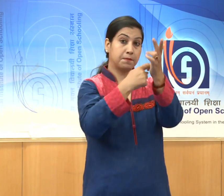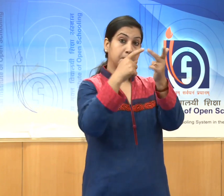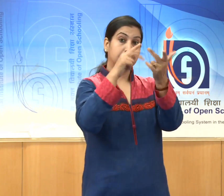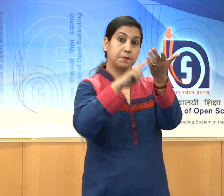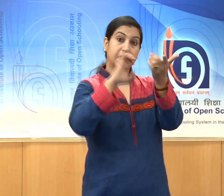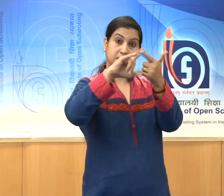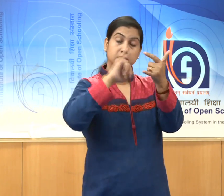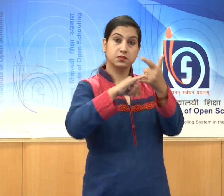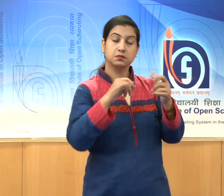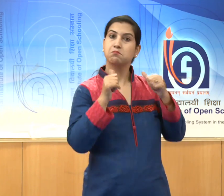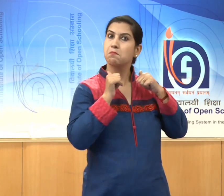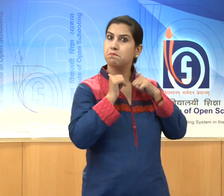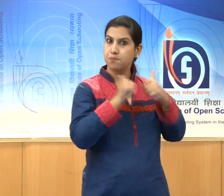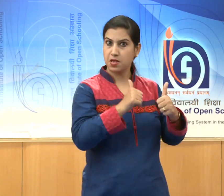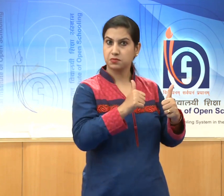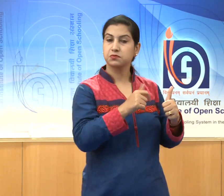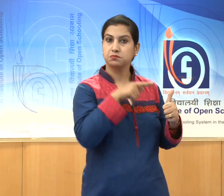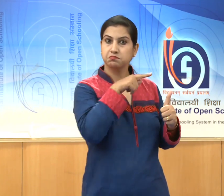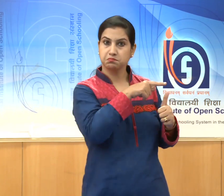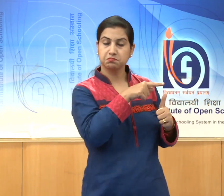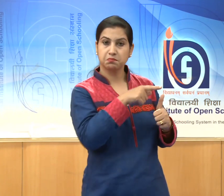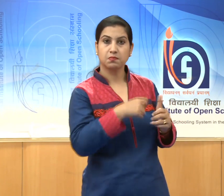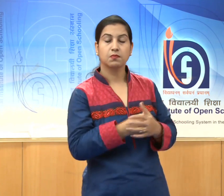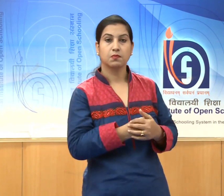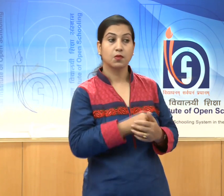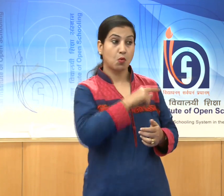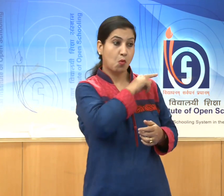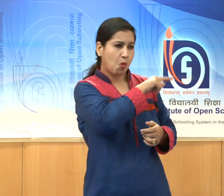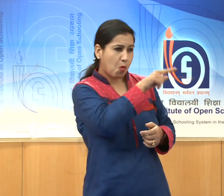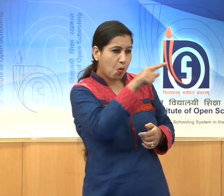one of the best examples